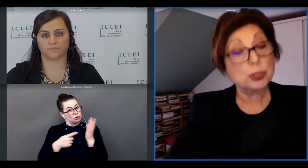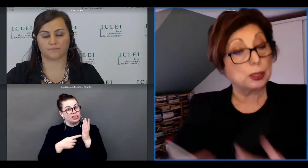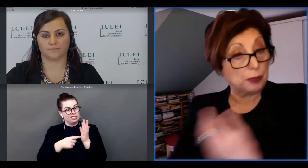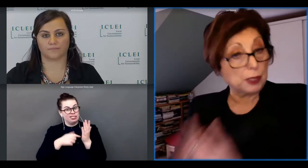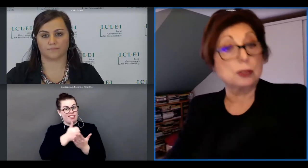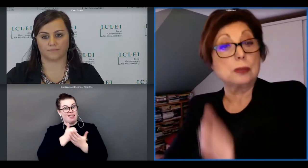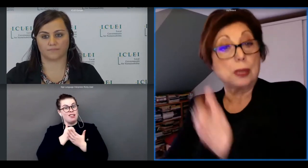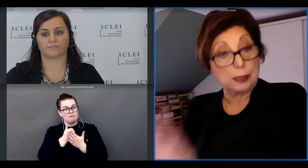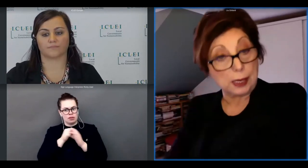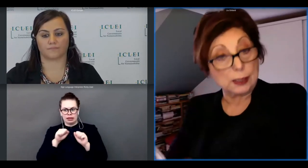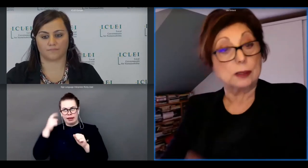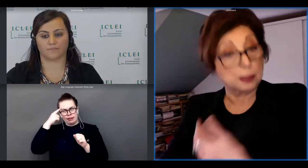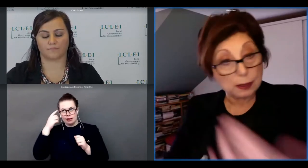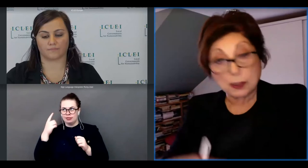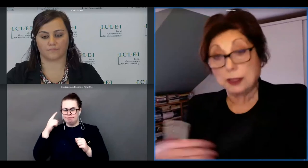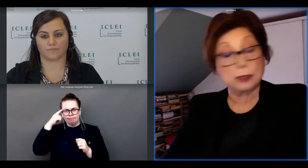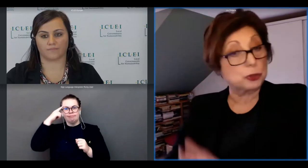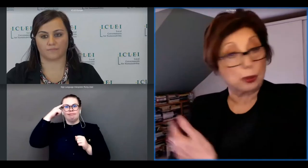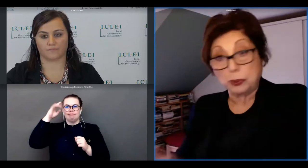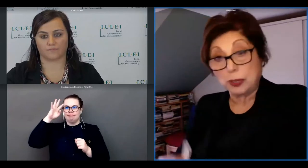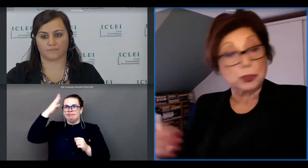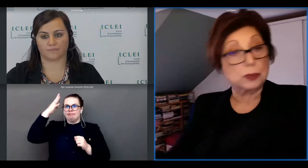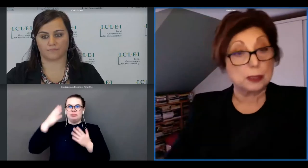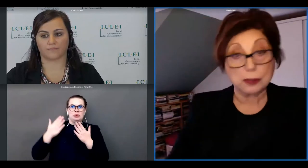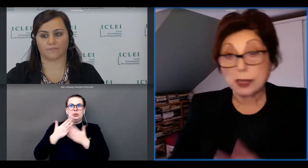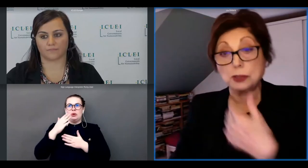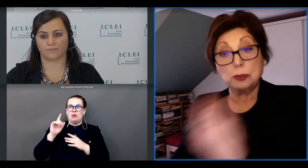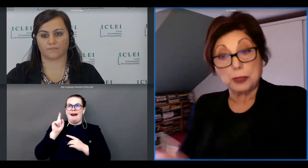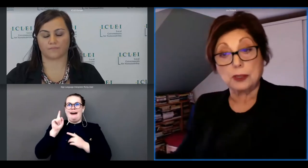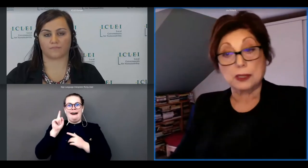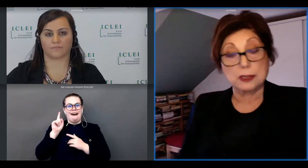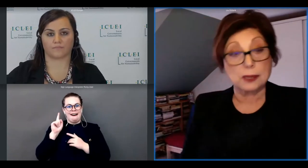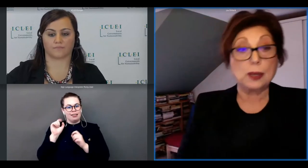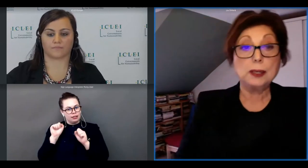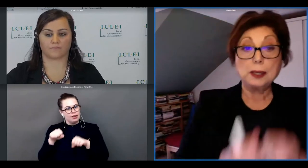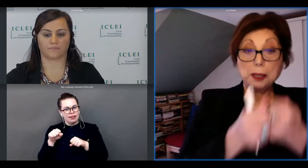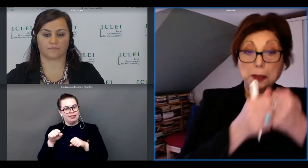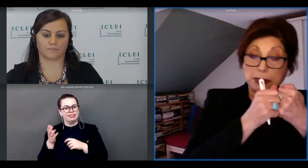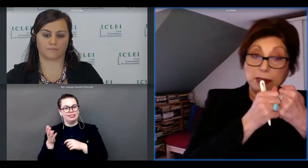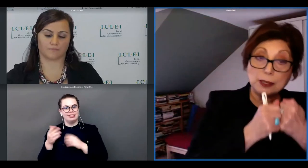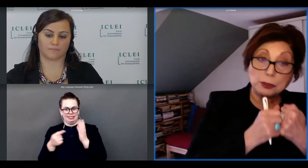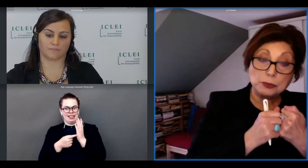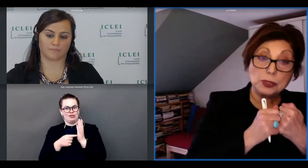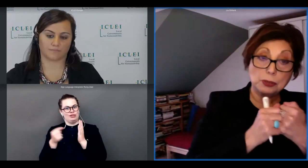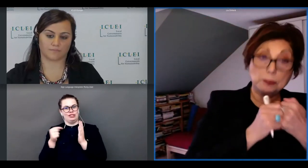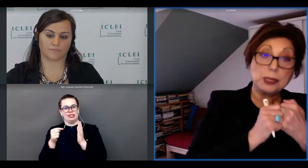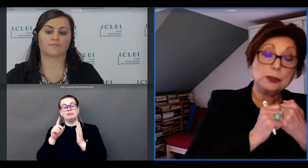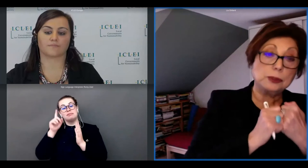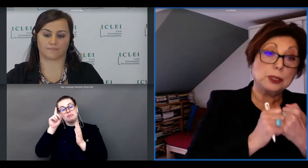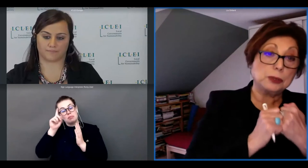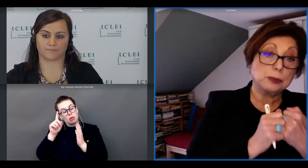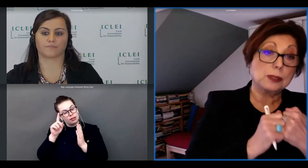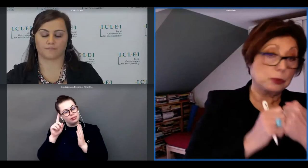push innovation and and can certainly cultural production and create new products etc but there is a condition a